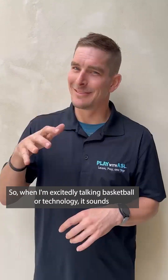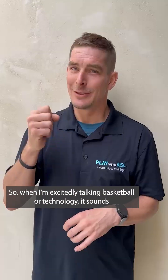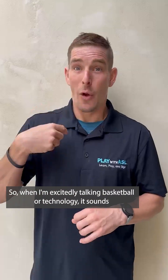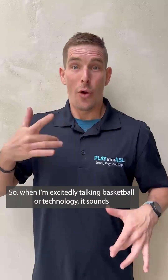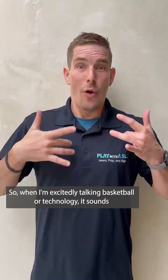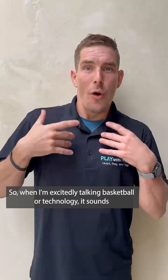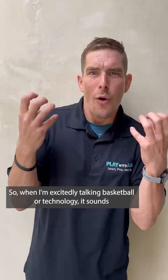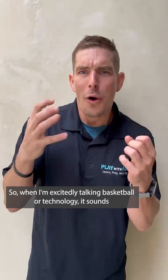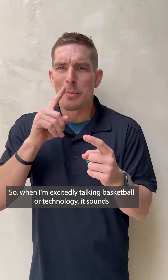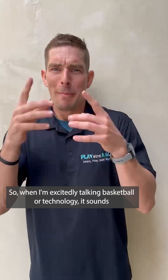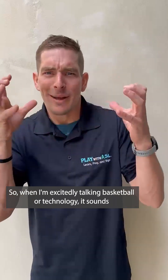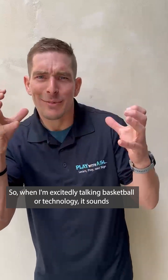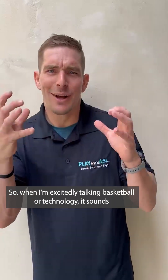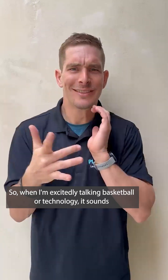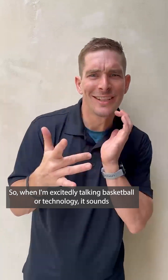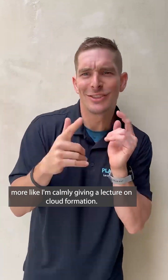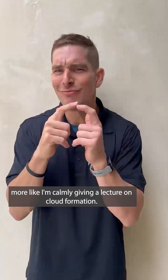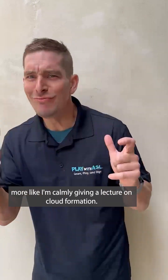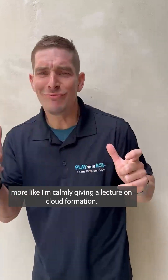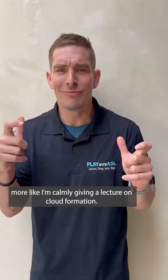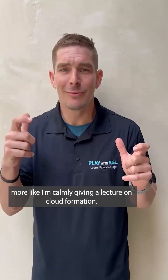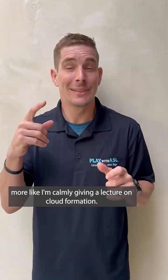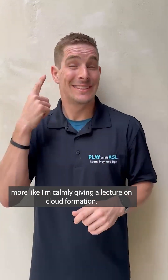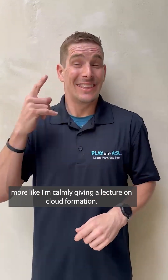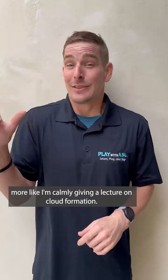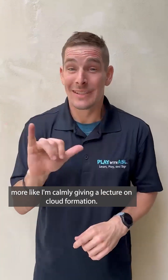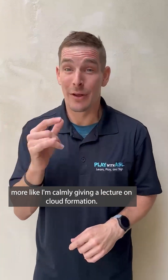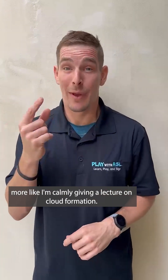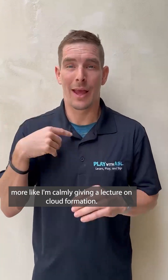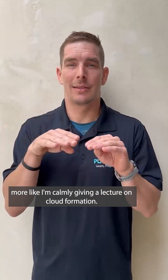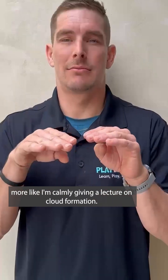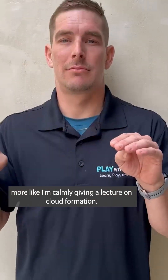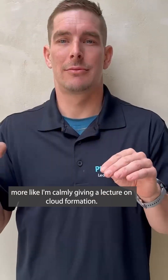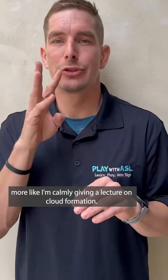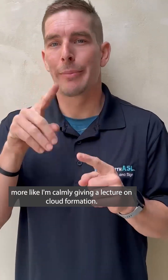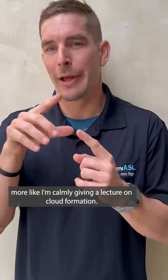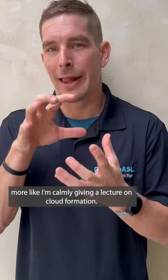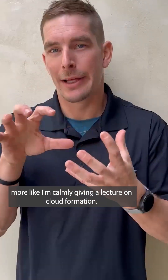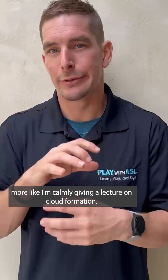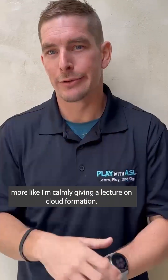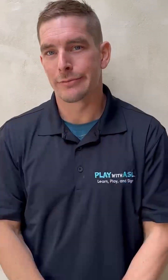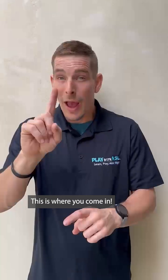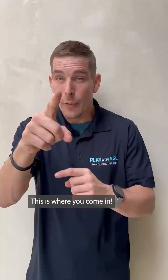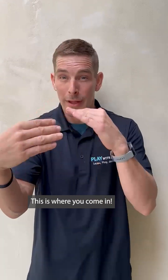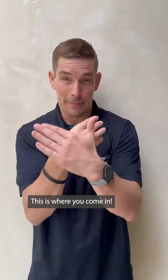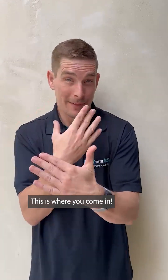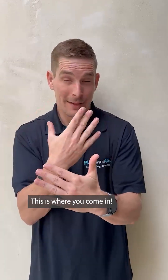excited to be talking basketball or technology. It sounds more like I'm probably giving a lecture on cut of formation. This is where you come in.